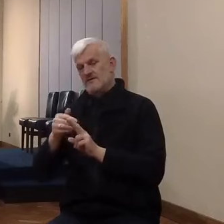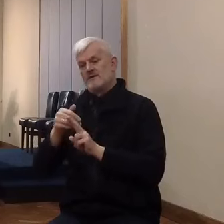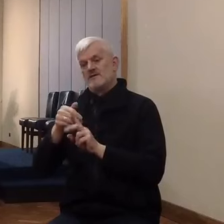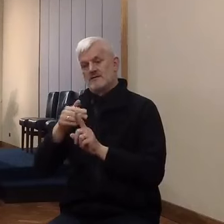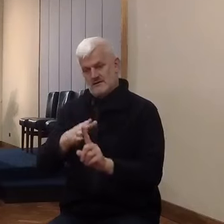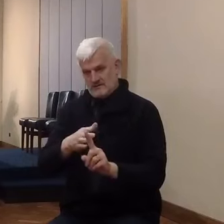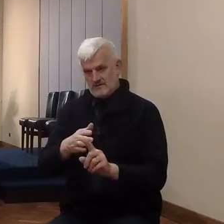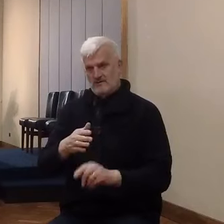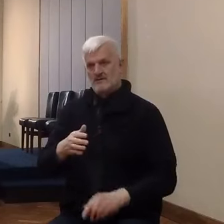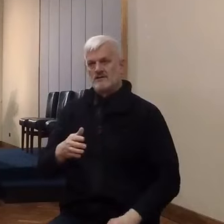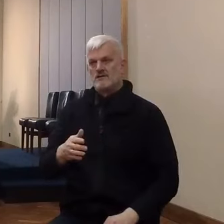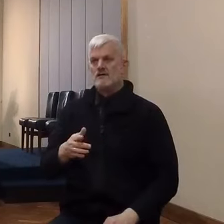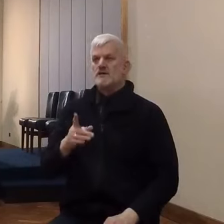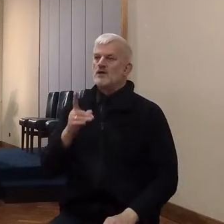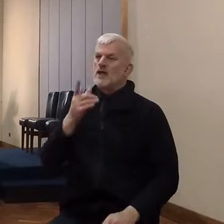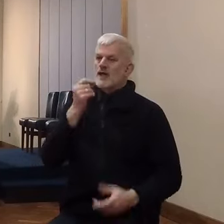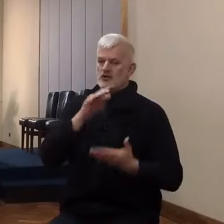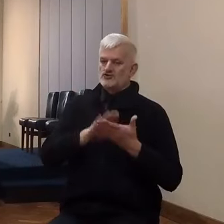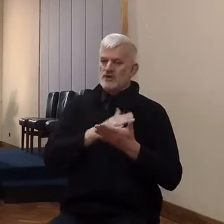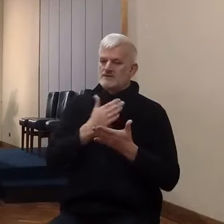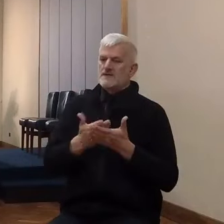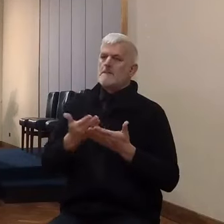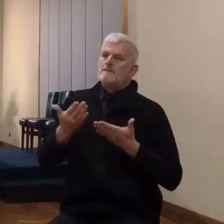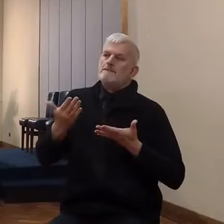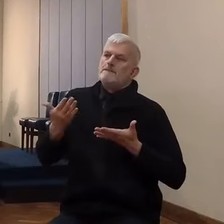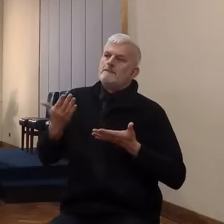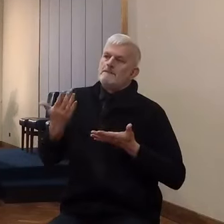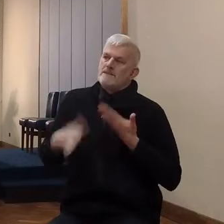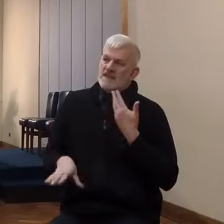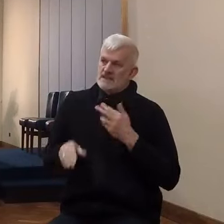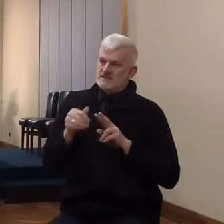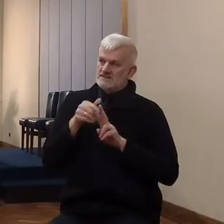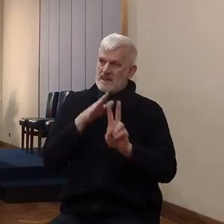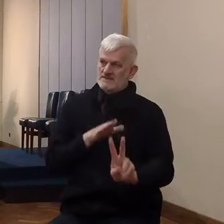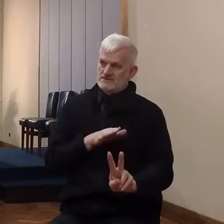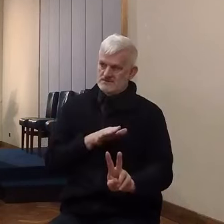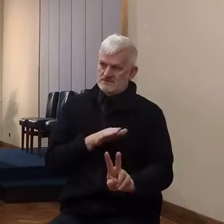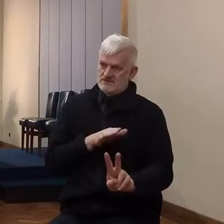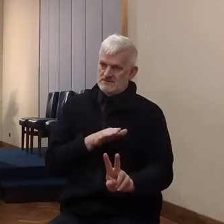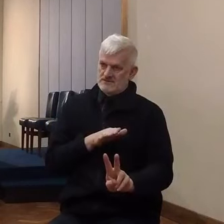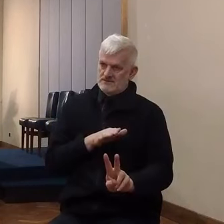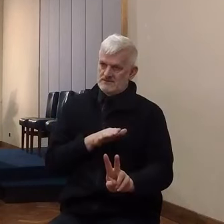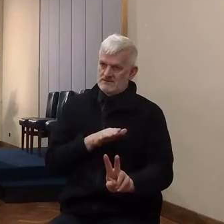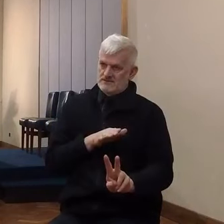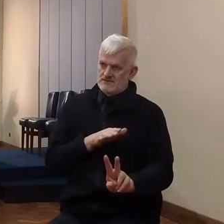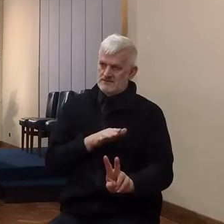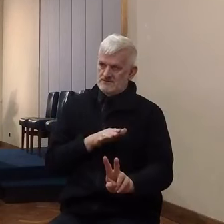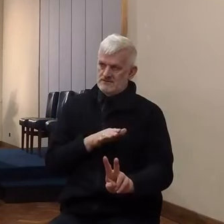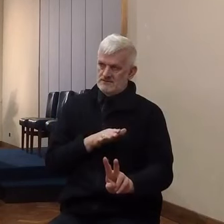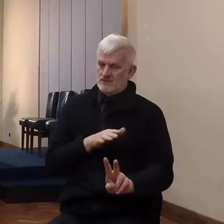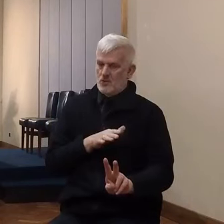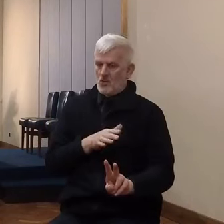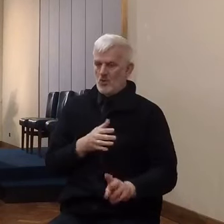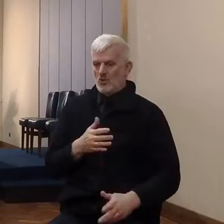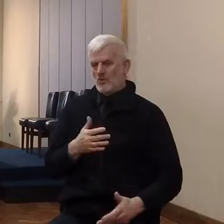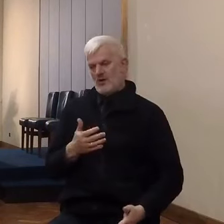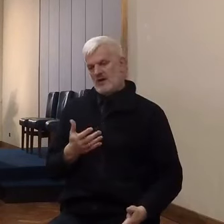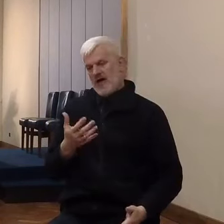had sent out of Shittim. Either will do very well. And it's perfectly obvious that this